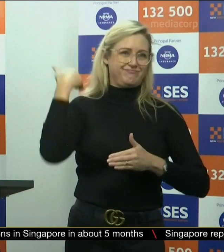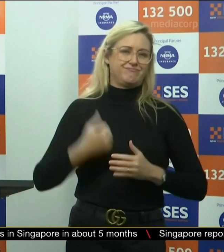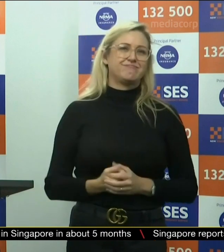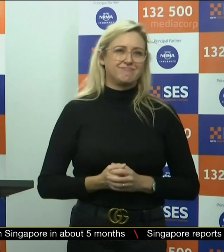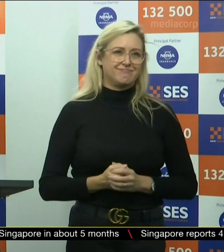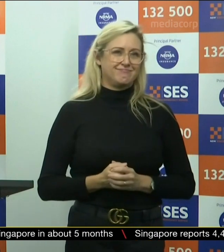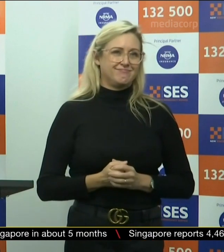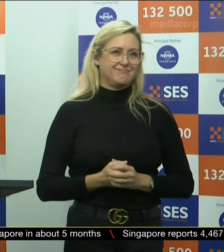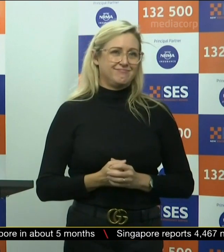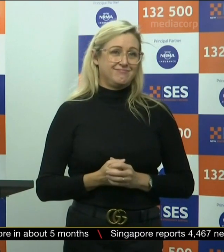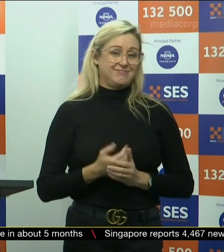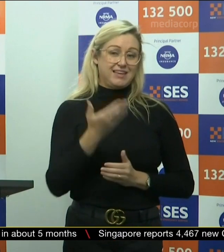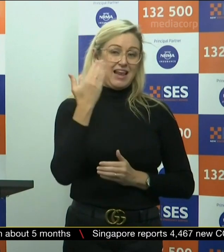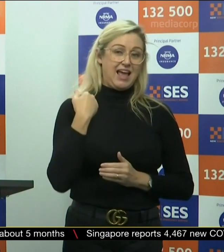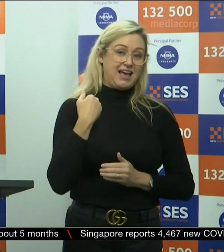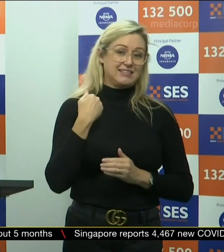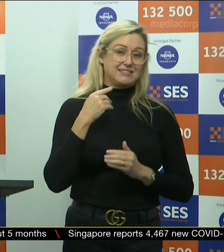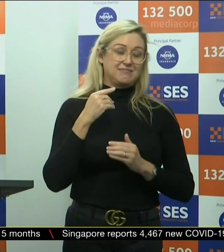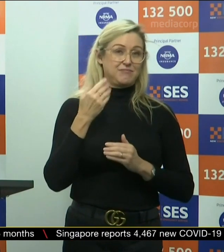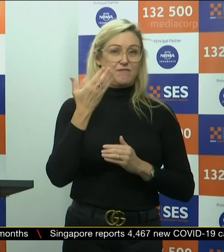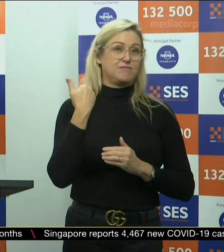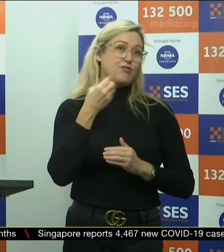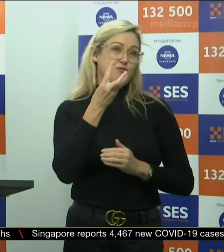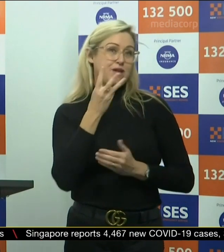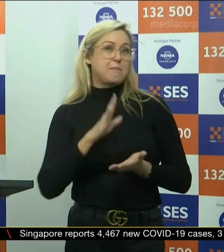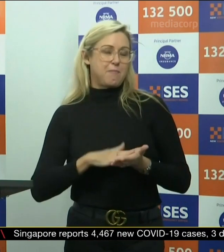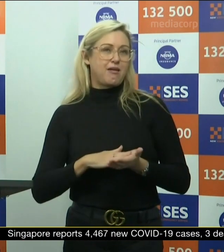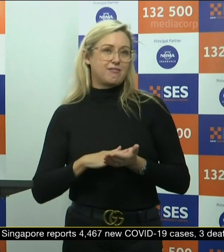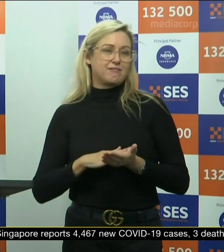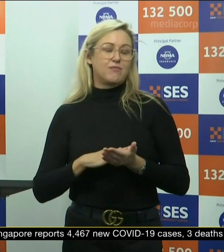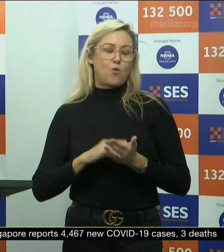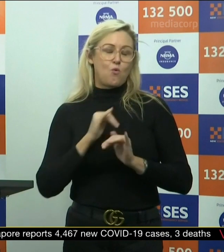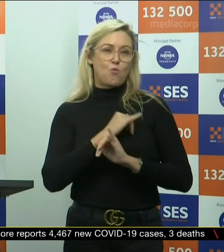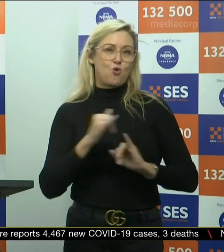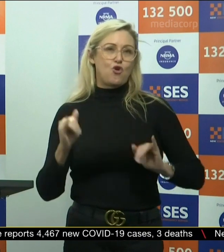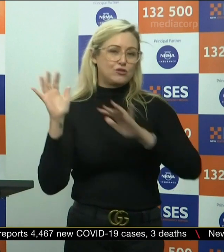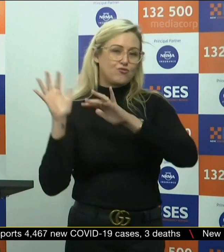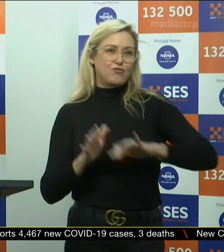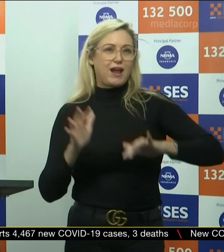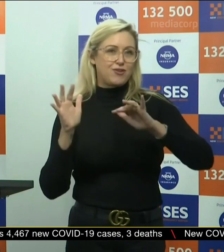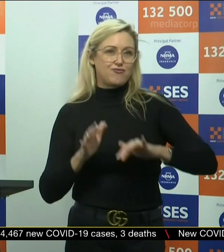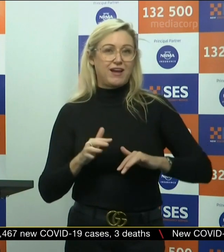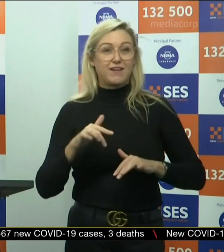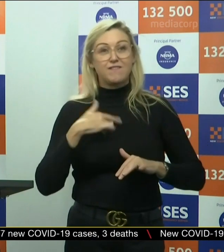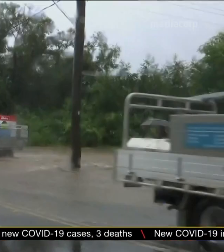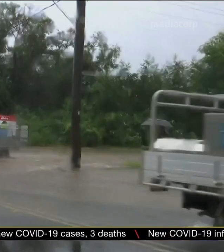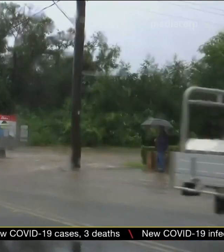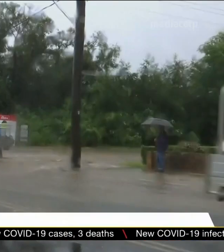over the past couple of months. And we are expecting La Nina to continue throughout the remainder of April.